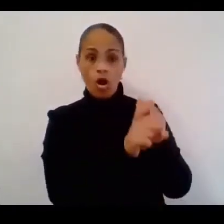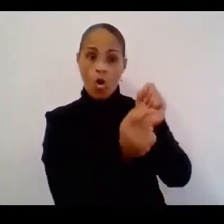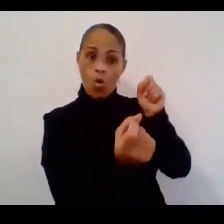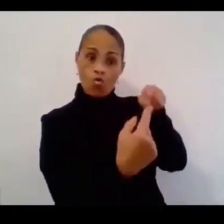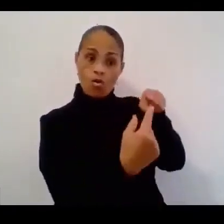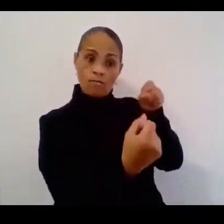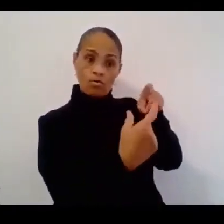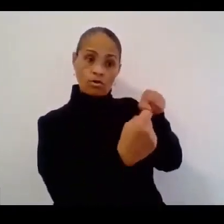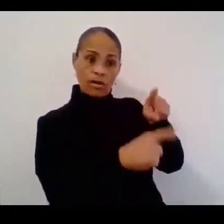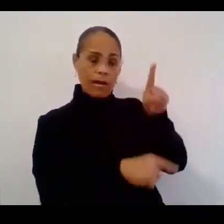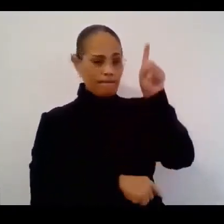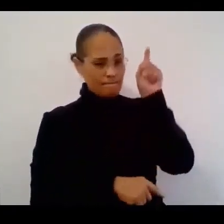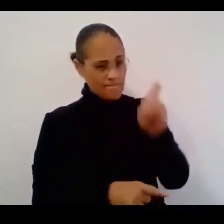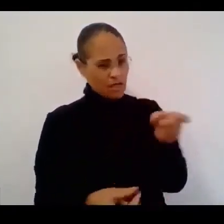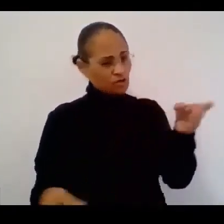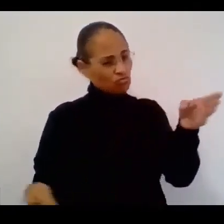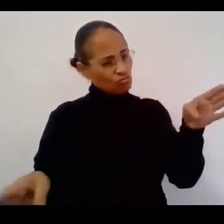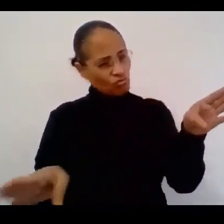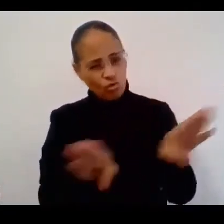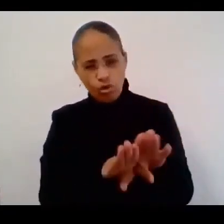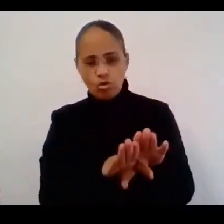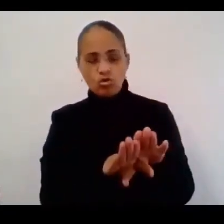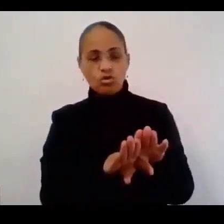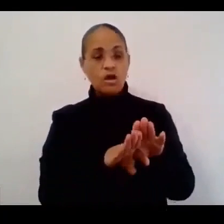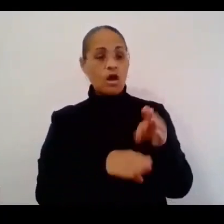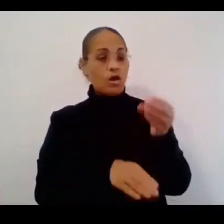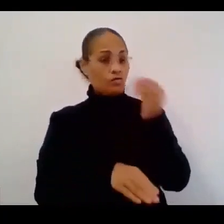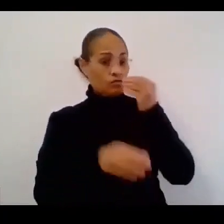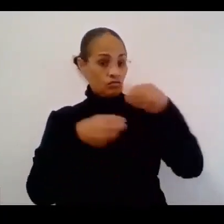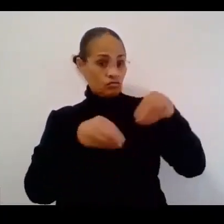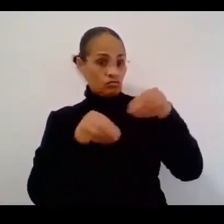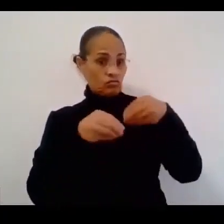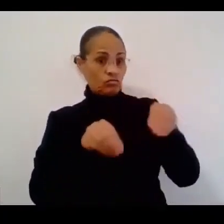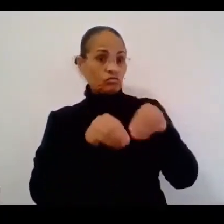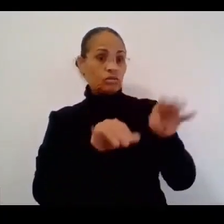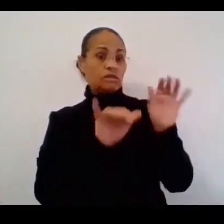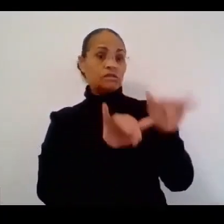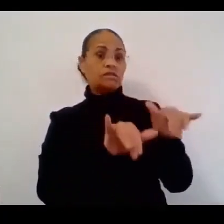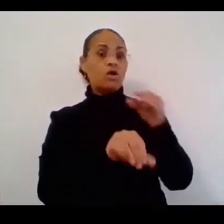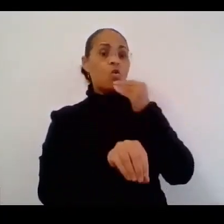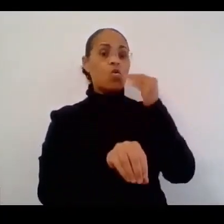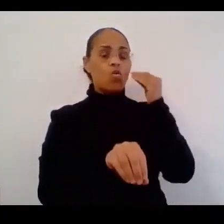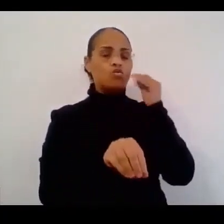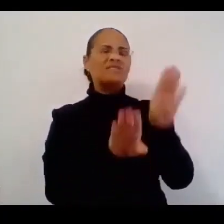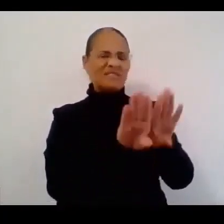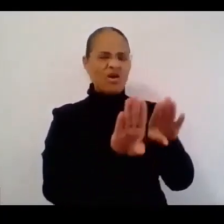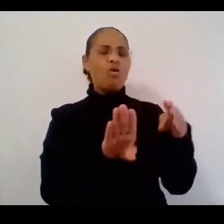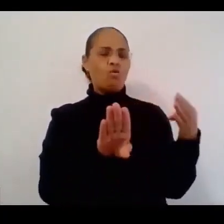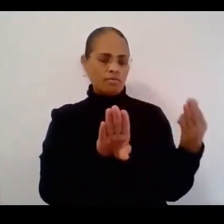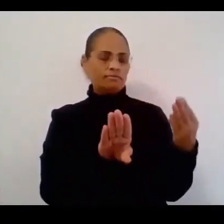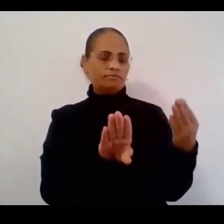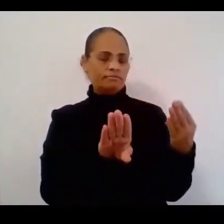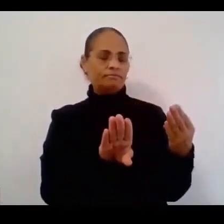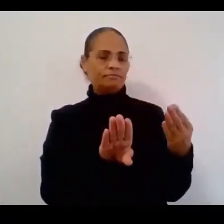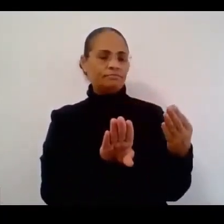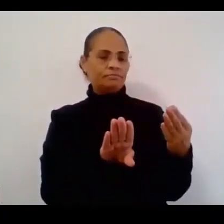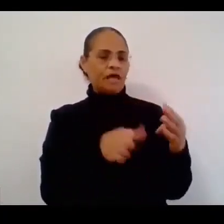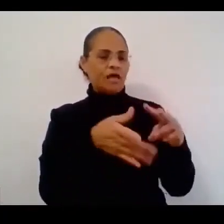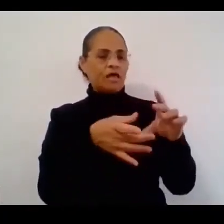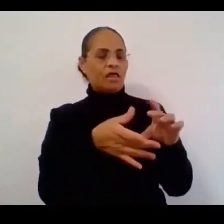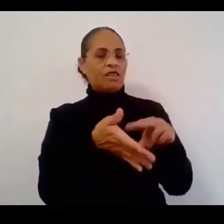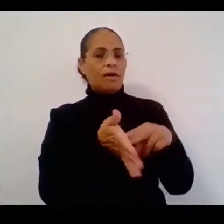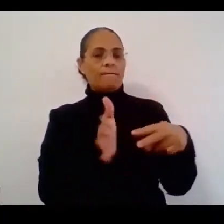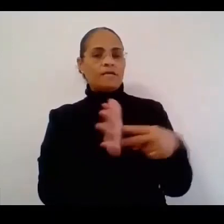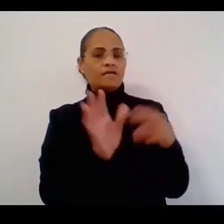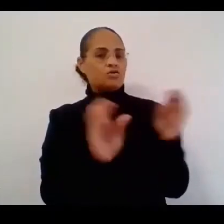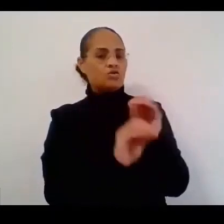must close. Grocery stores remain open and the supply chain for goods is uninterrupted. This means there is